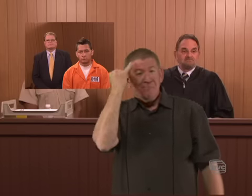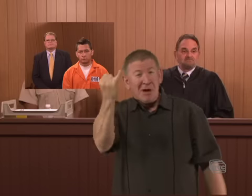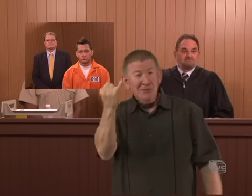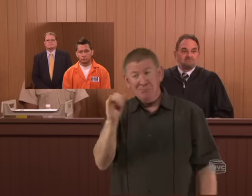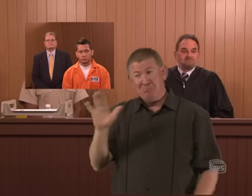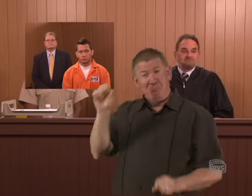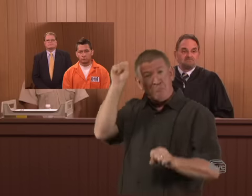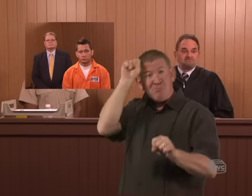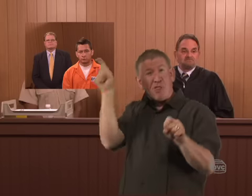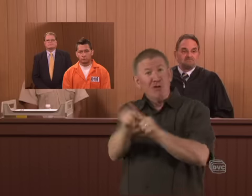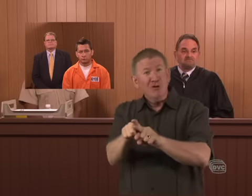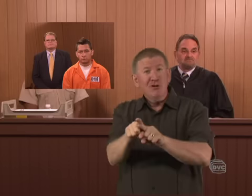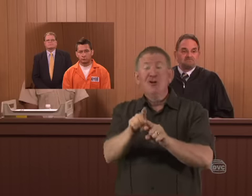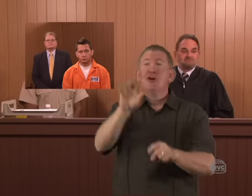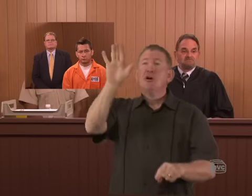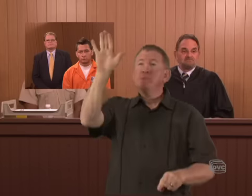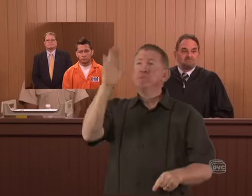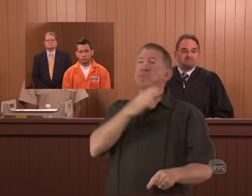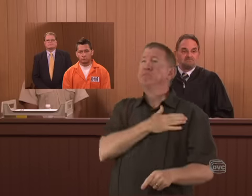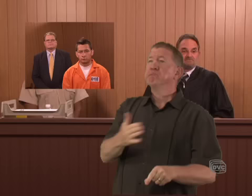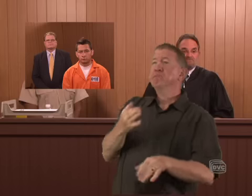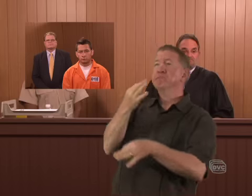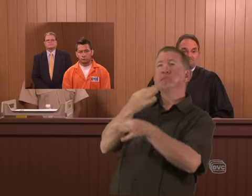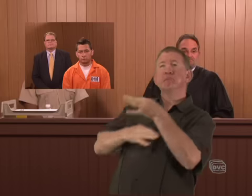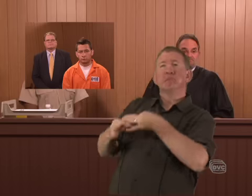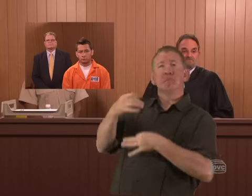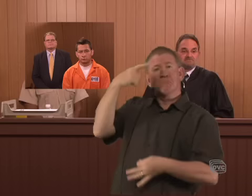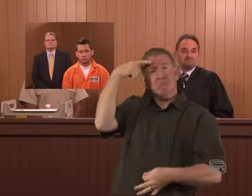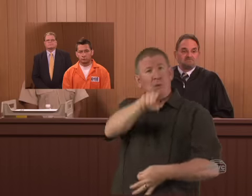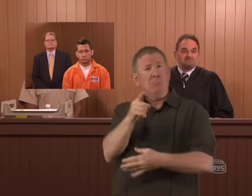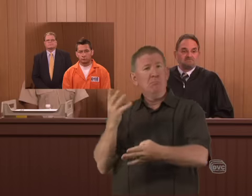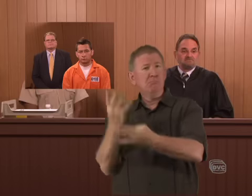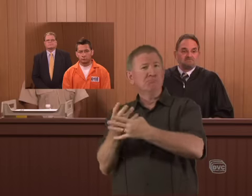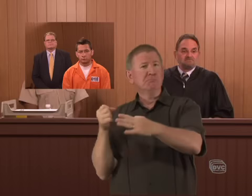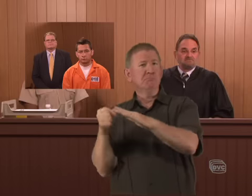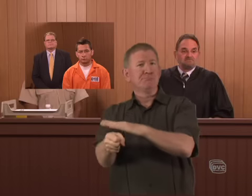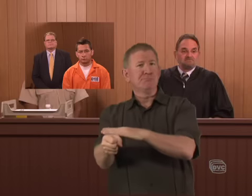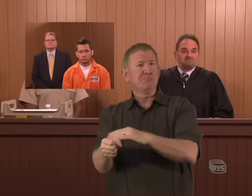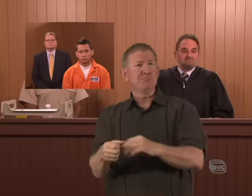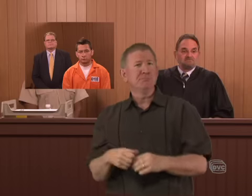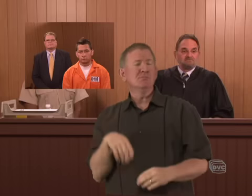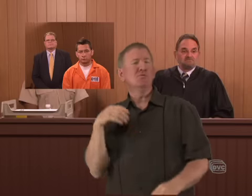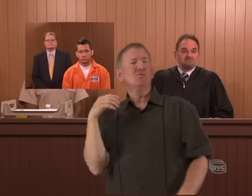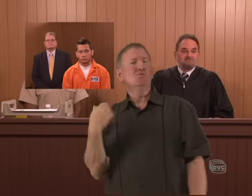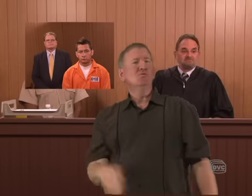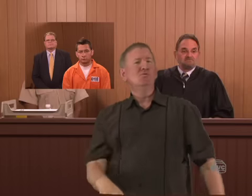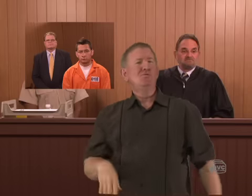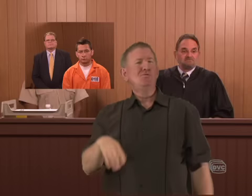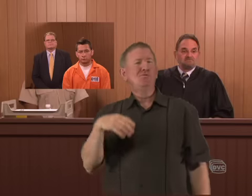But imagine, here was his brother that stepped forward and is willing to go to jail in his place. Wow.